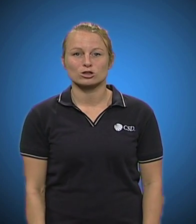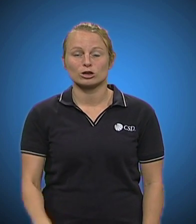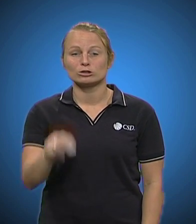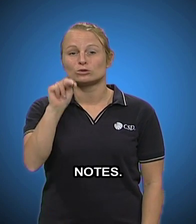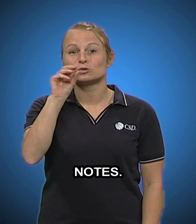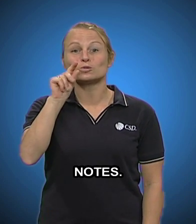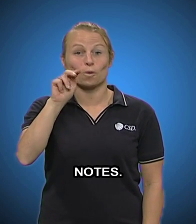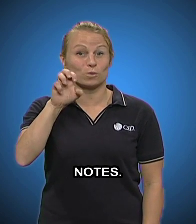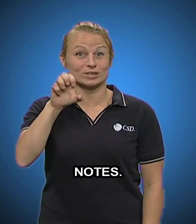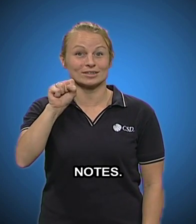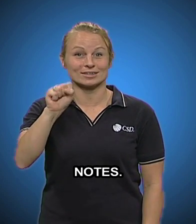Notes.